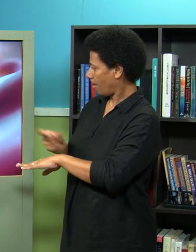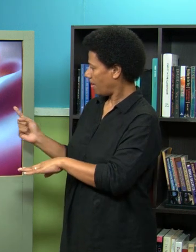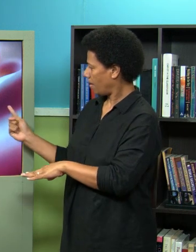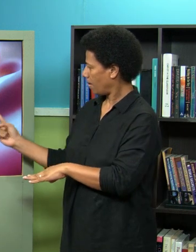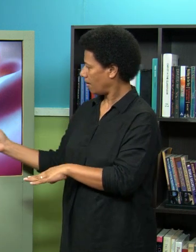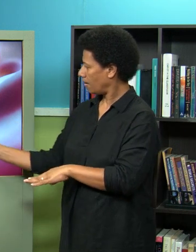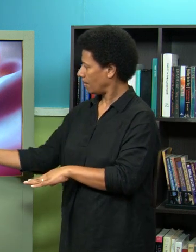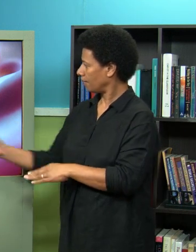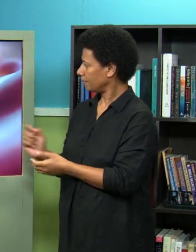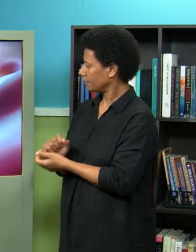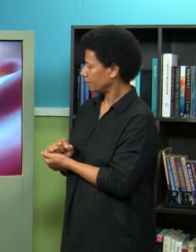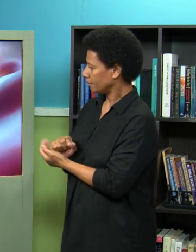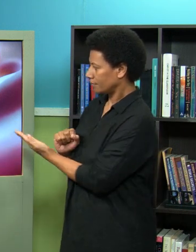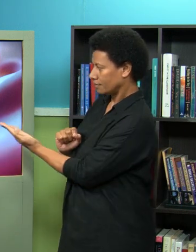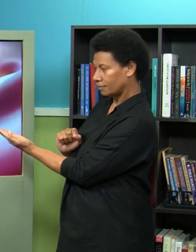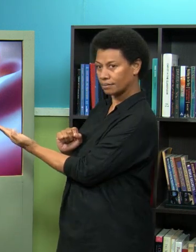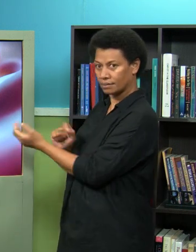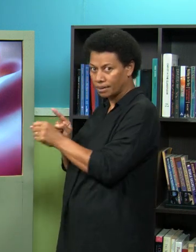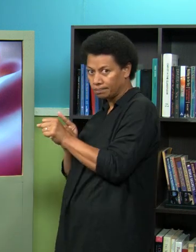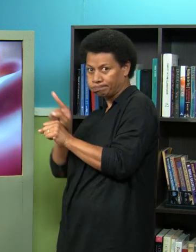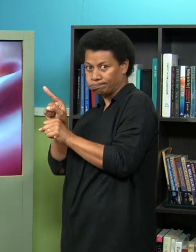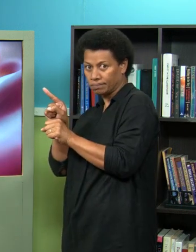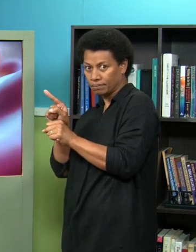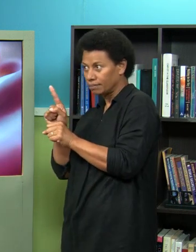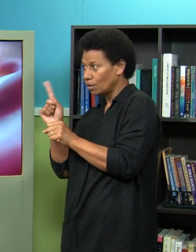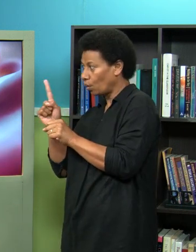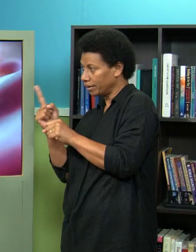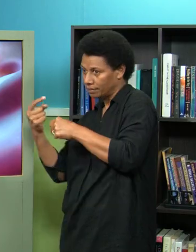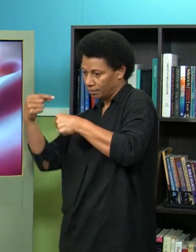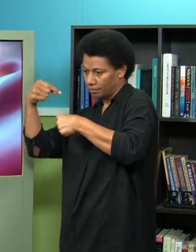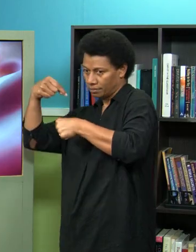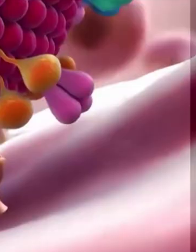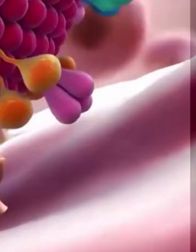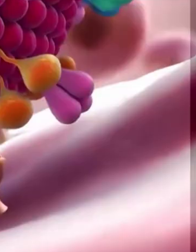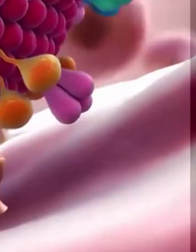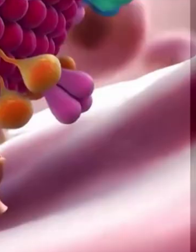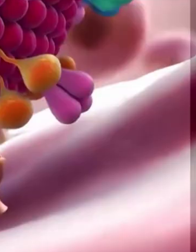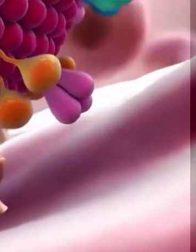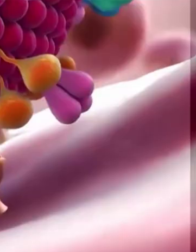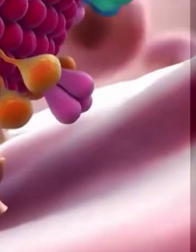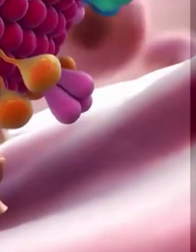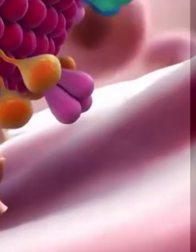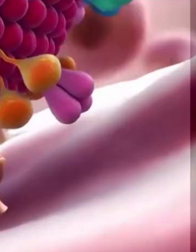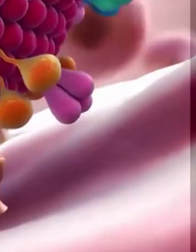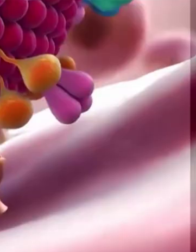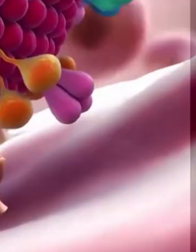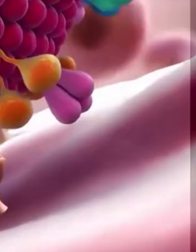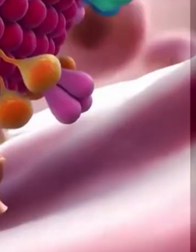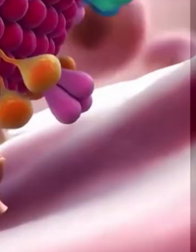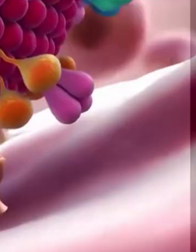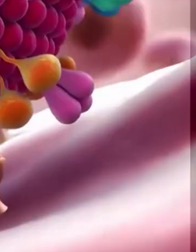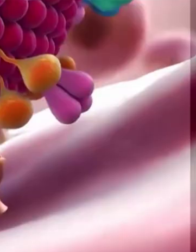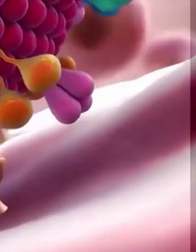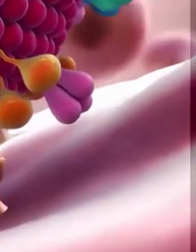virus has one of its spikes which is connecting with a receptor on the cell and this receptor we know to be the